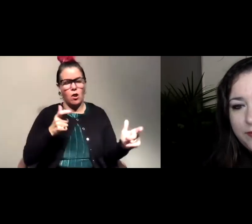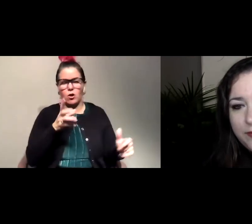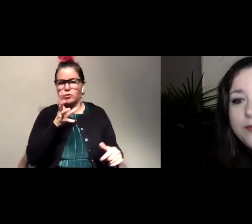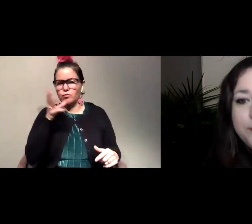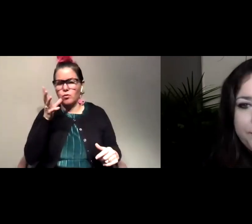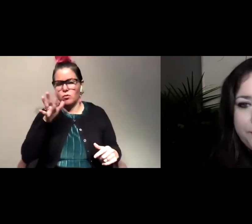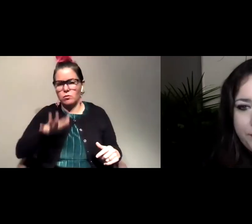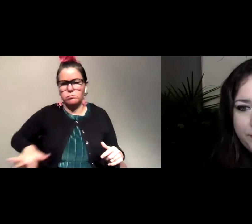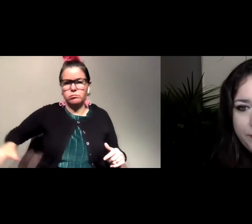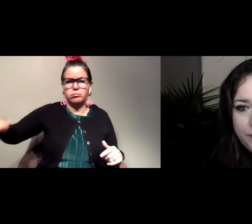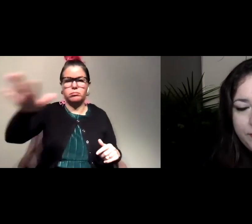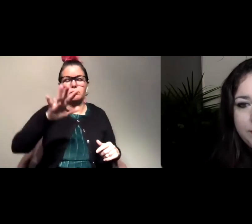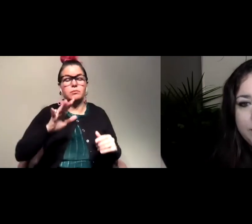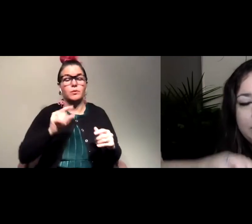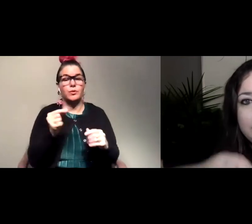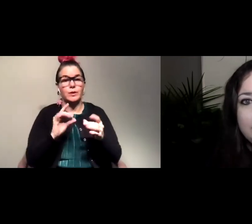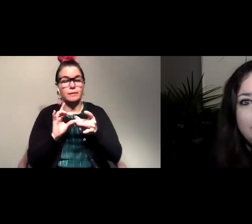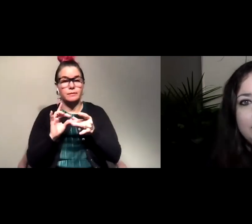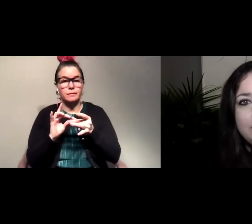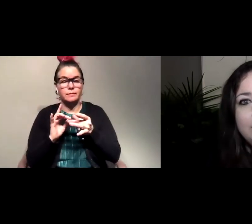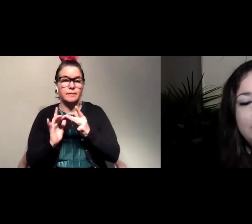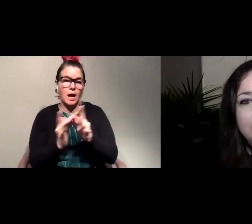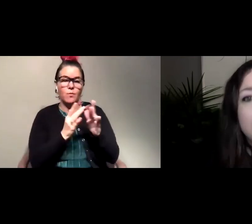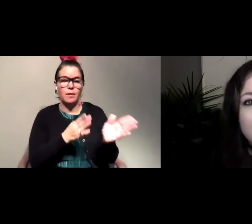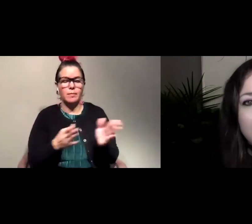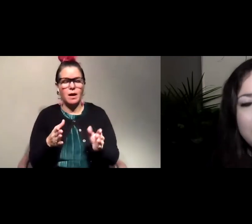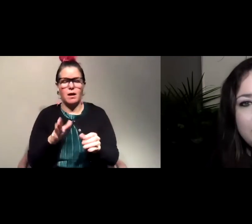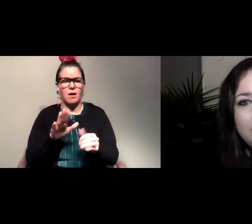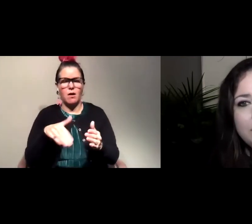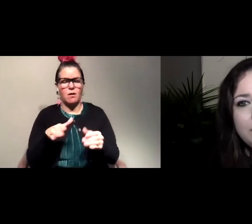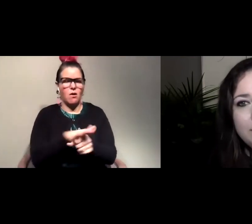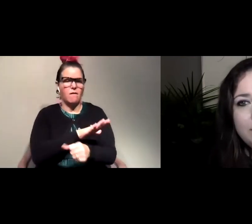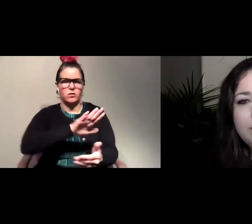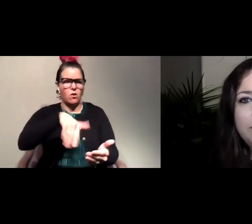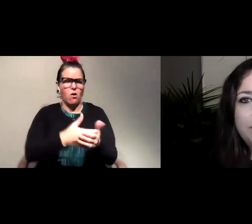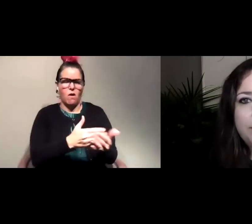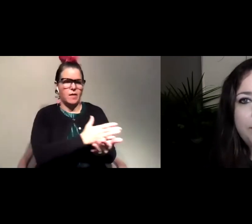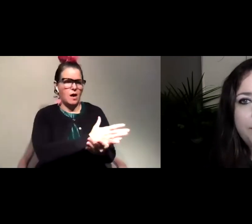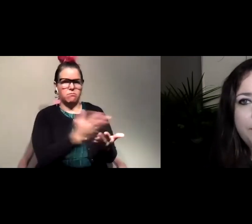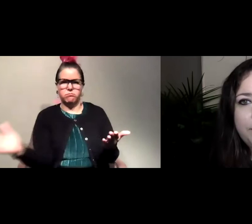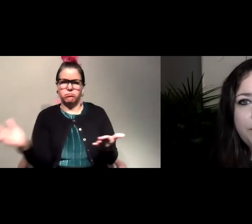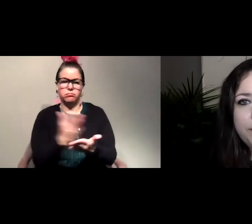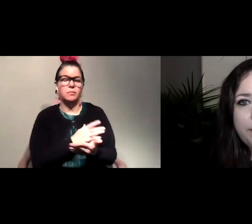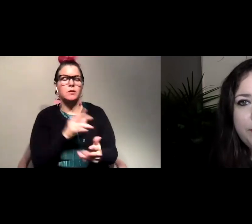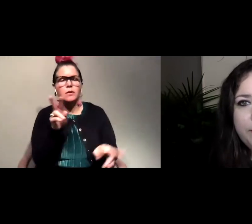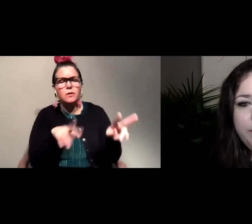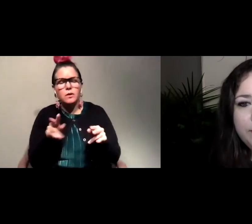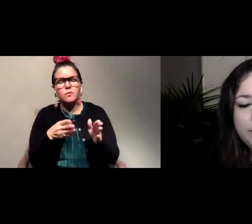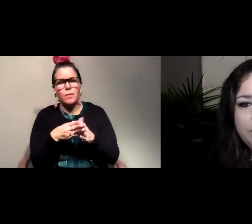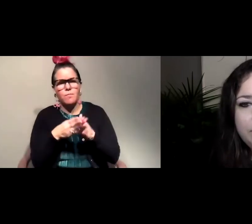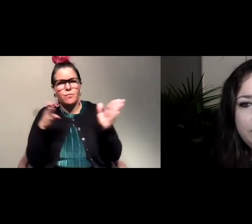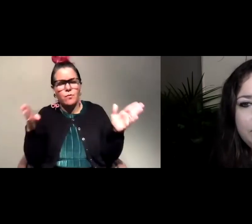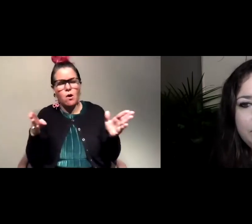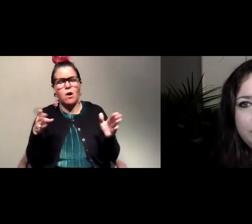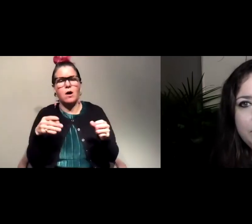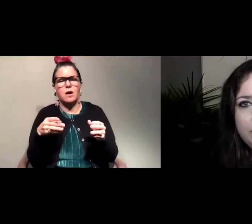so the green network plan covers the whole area and what it does is it looks for really broad corridors